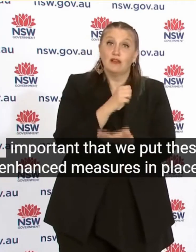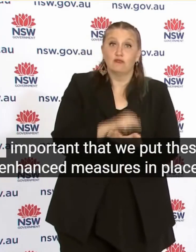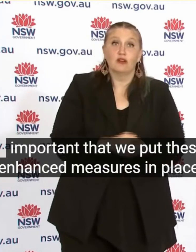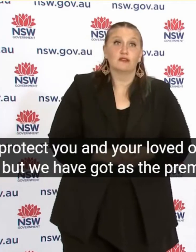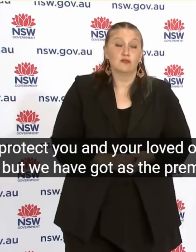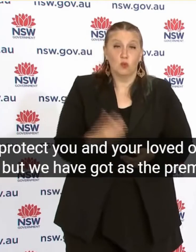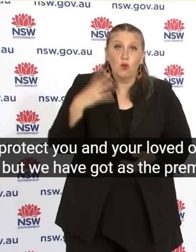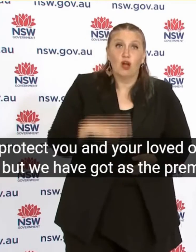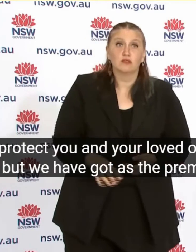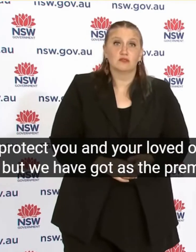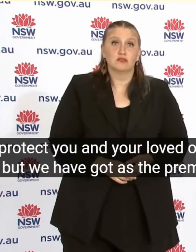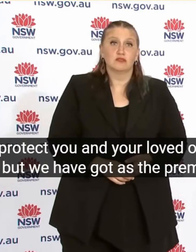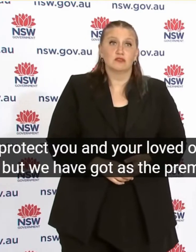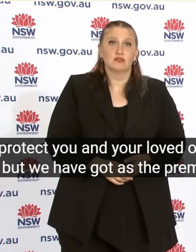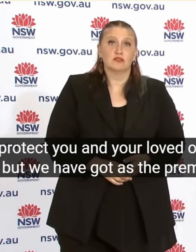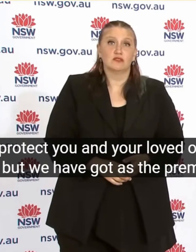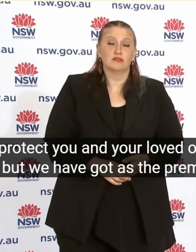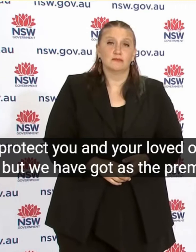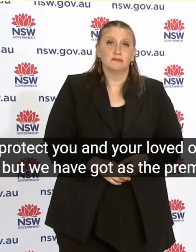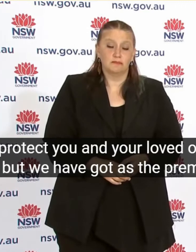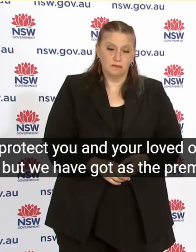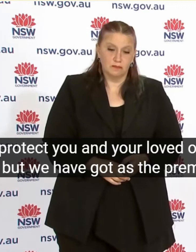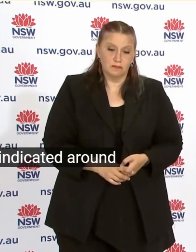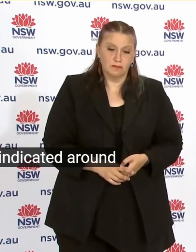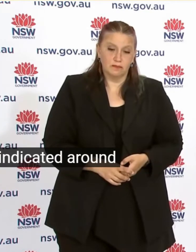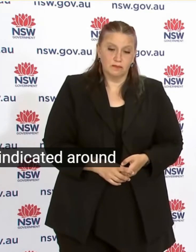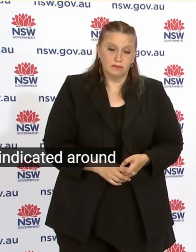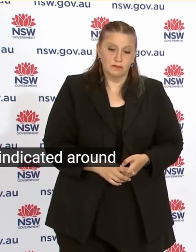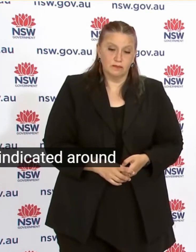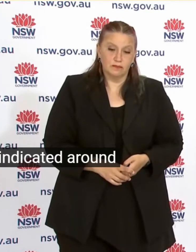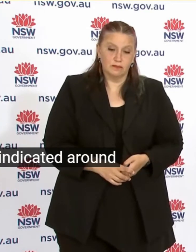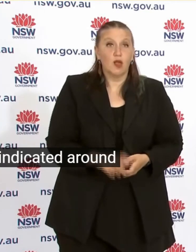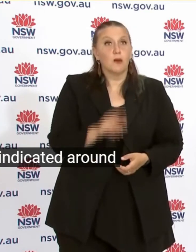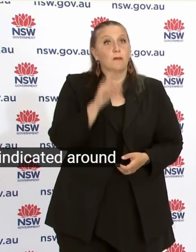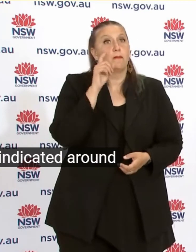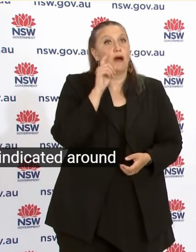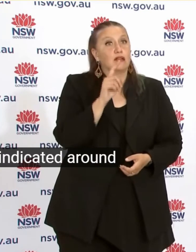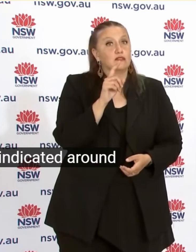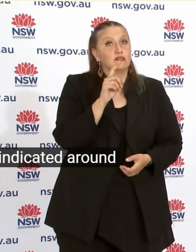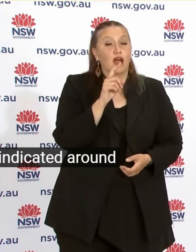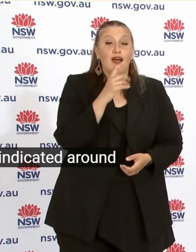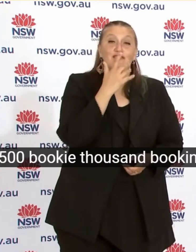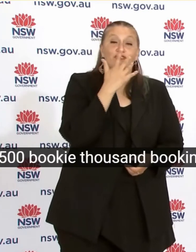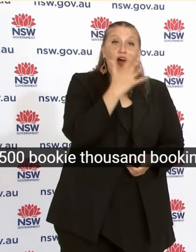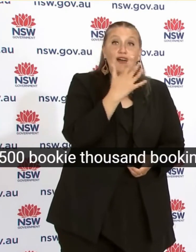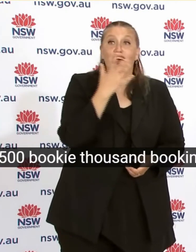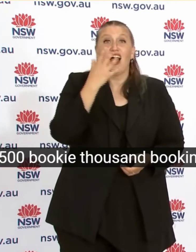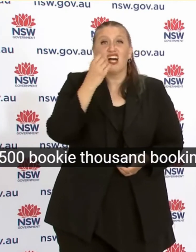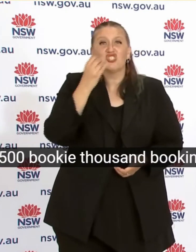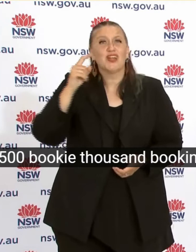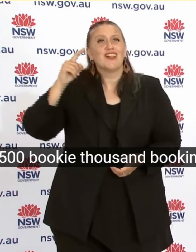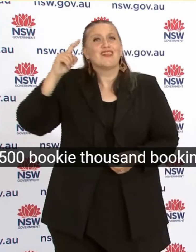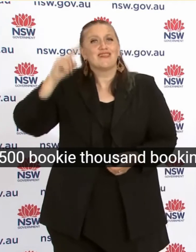But we have got As the Premier indicated Around 500,000 bookings Available